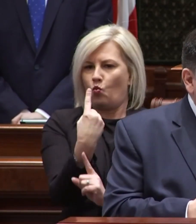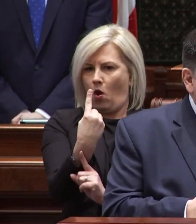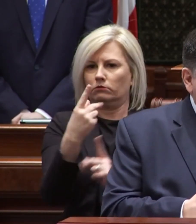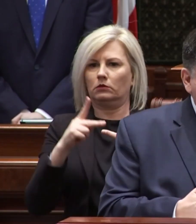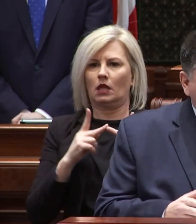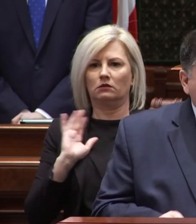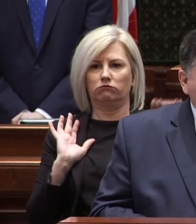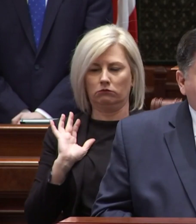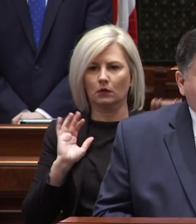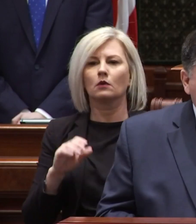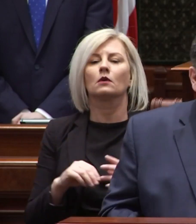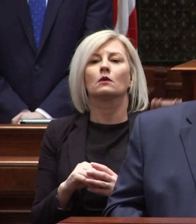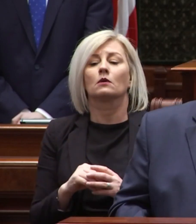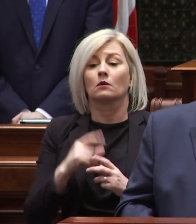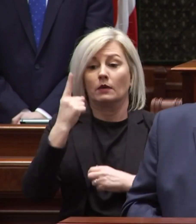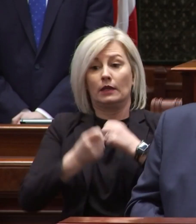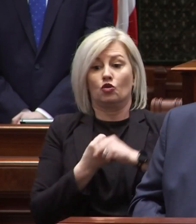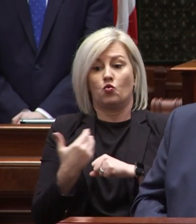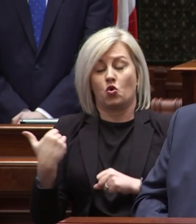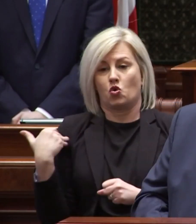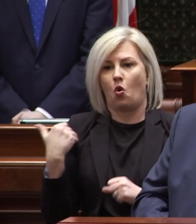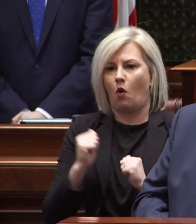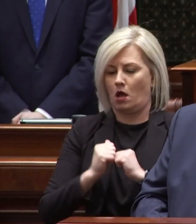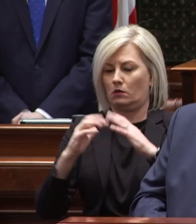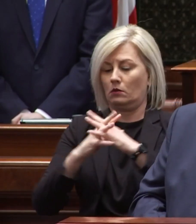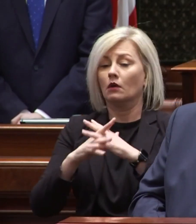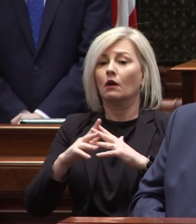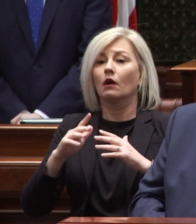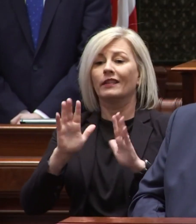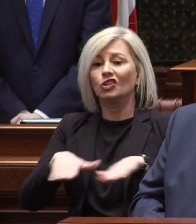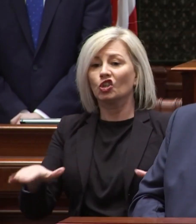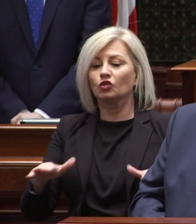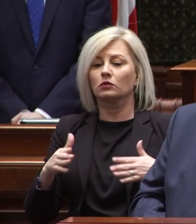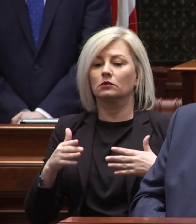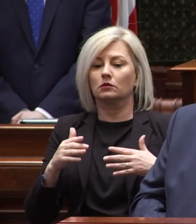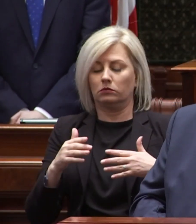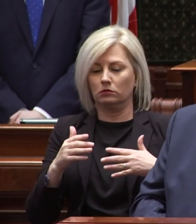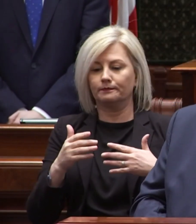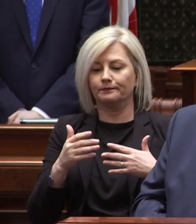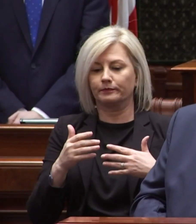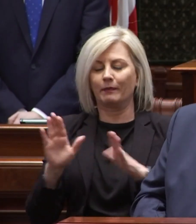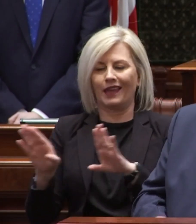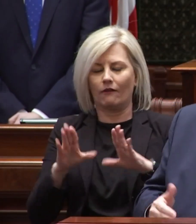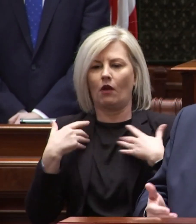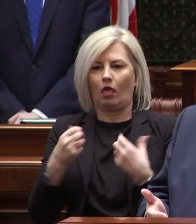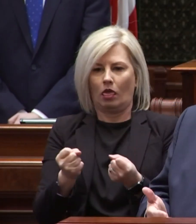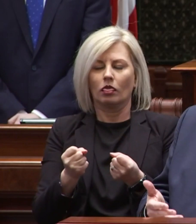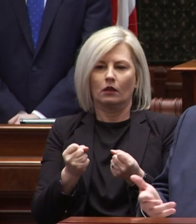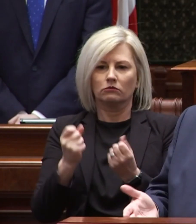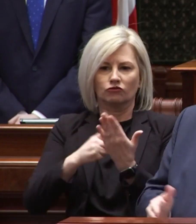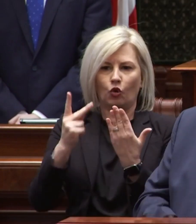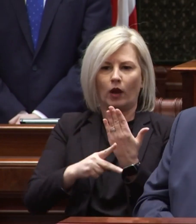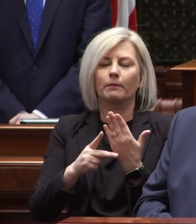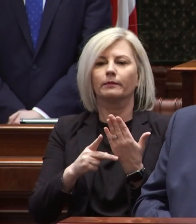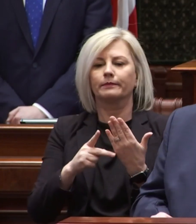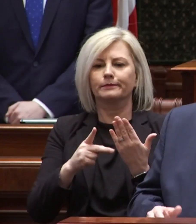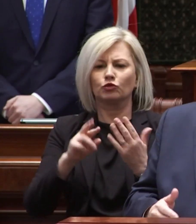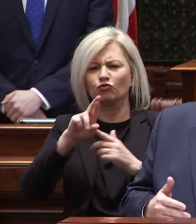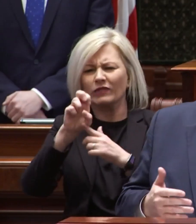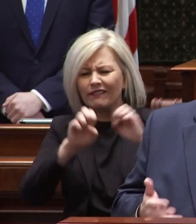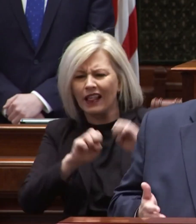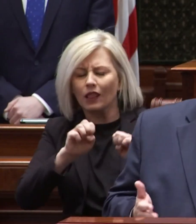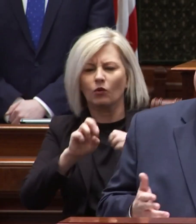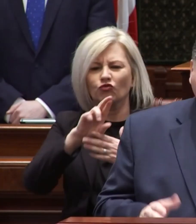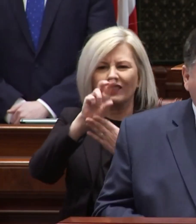nearly a year ago i launched the children's behavioral health transformation initiative to evaluate and redesign the